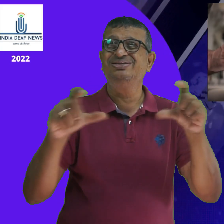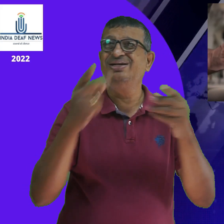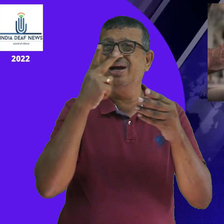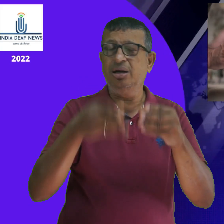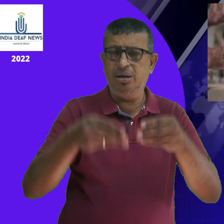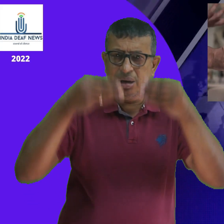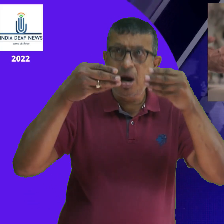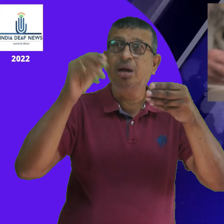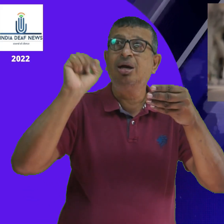money notes.